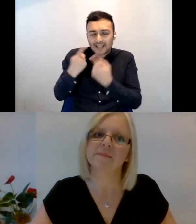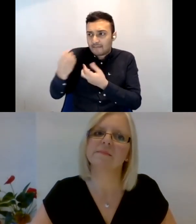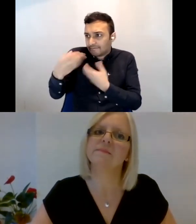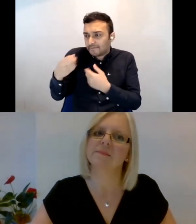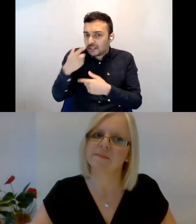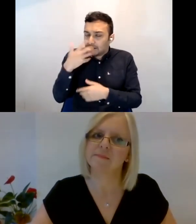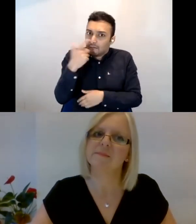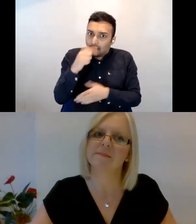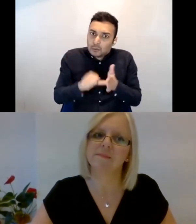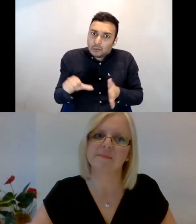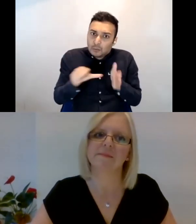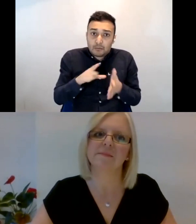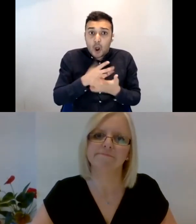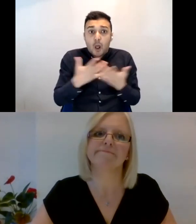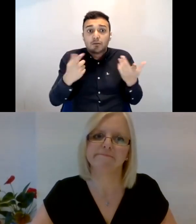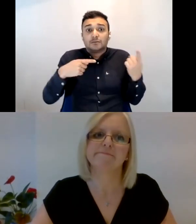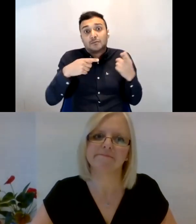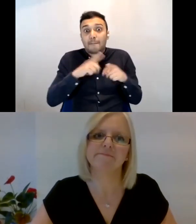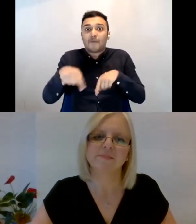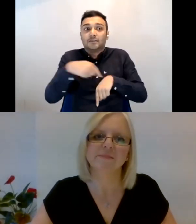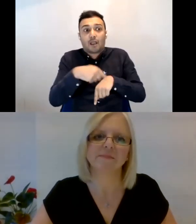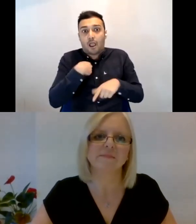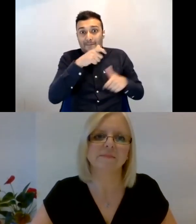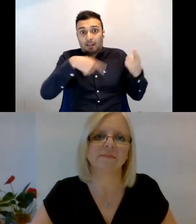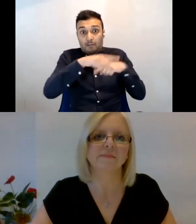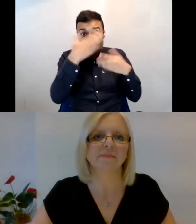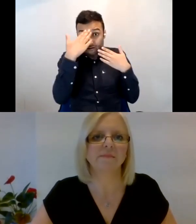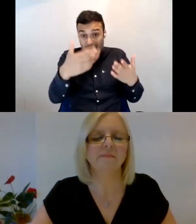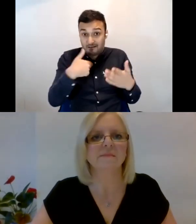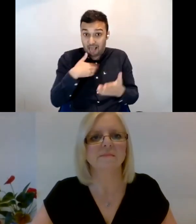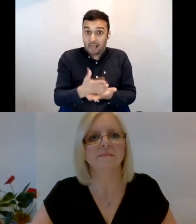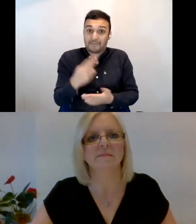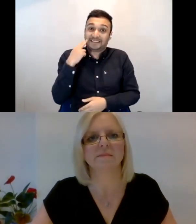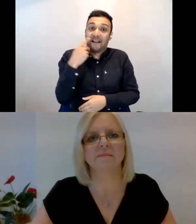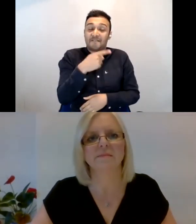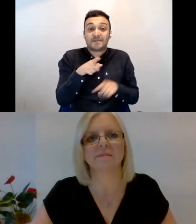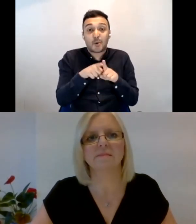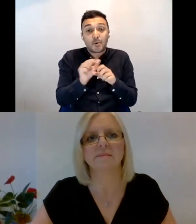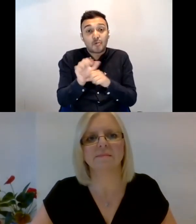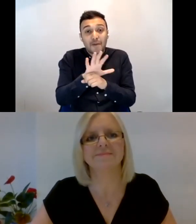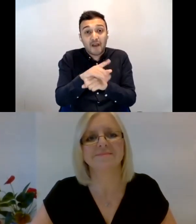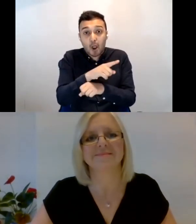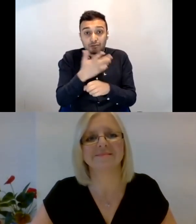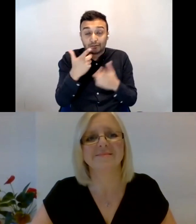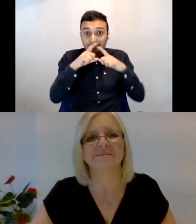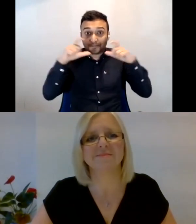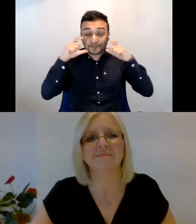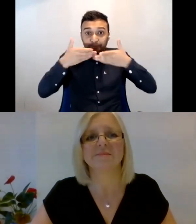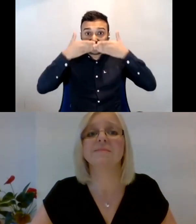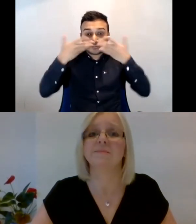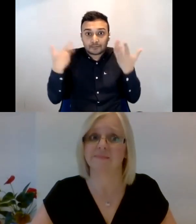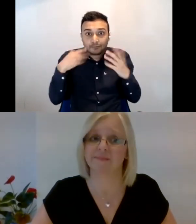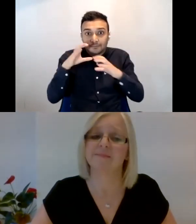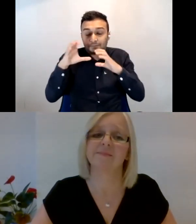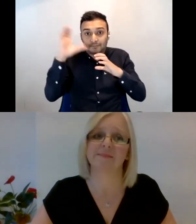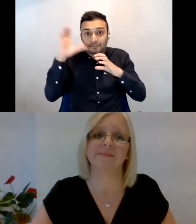of the time people don't realize I'm deaf and especially with COVID as well, it's really hard for them to communicate. Um, so I definitely think a